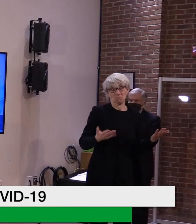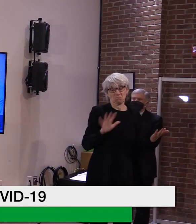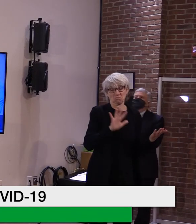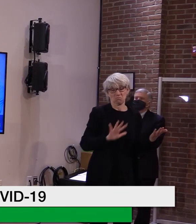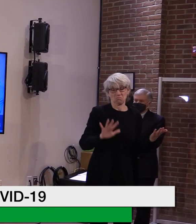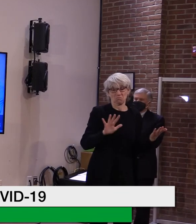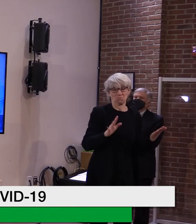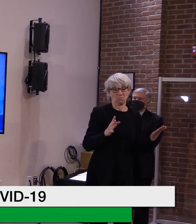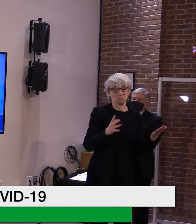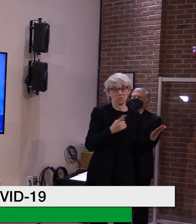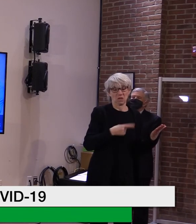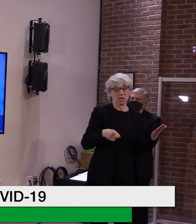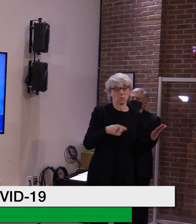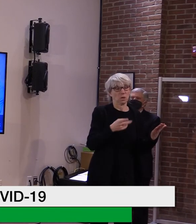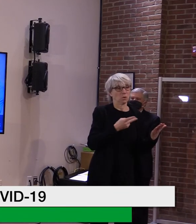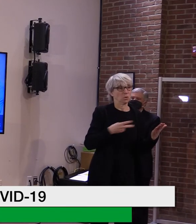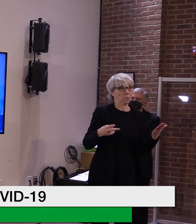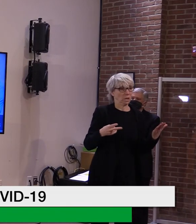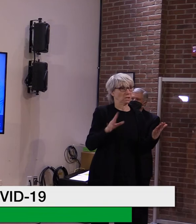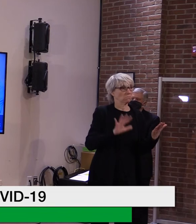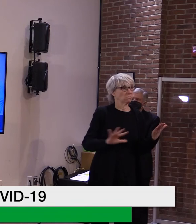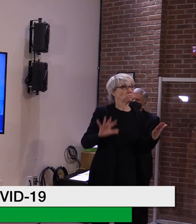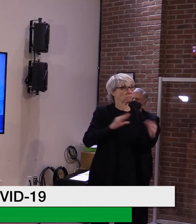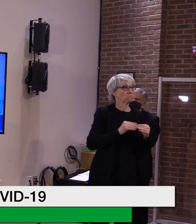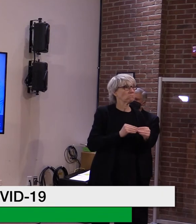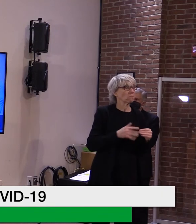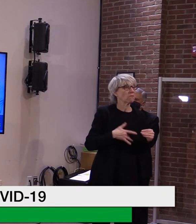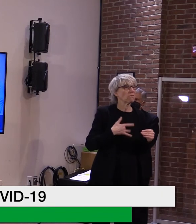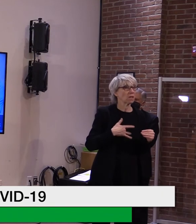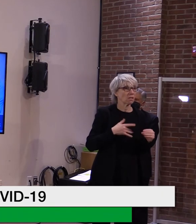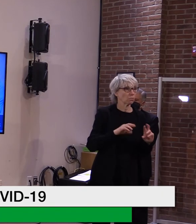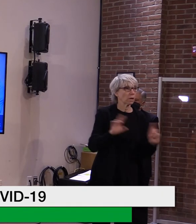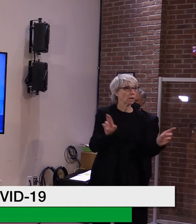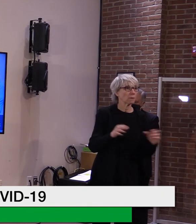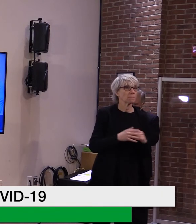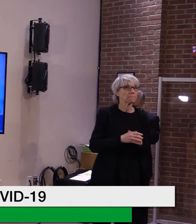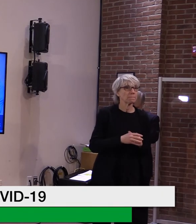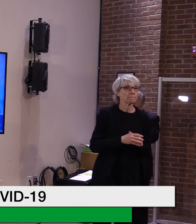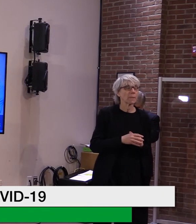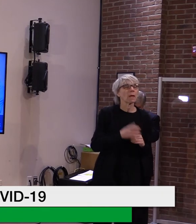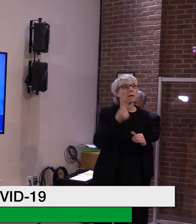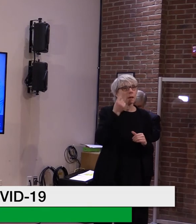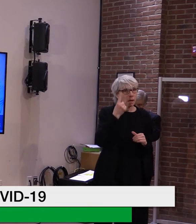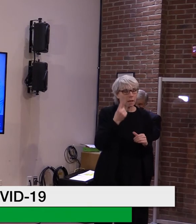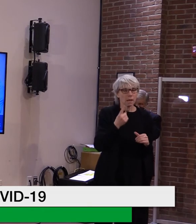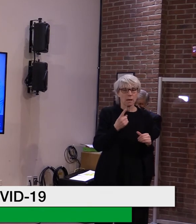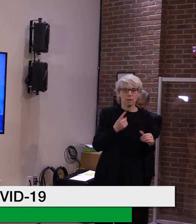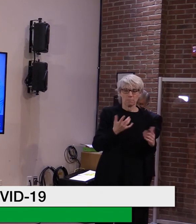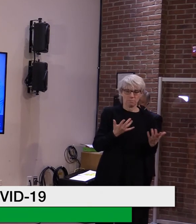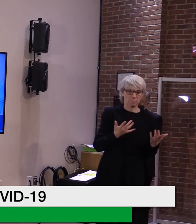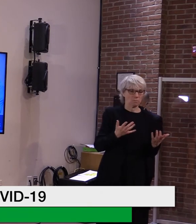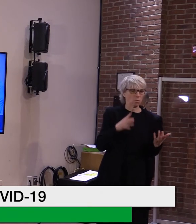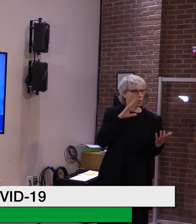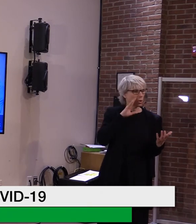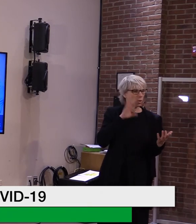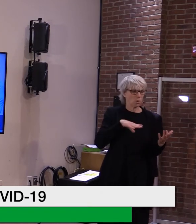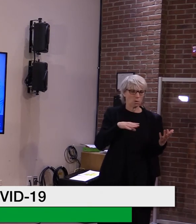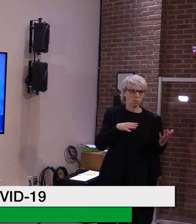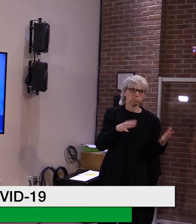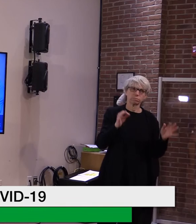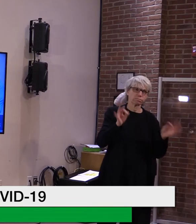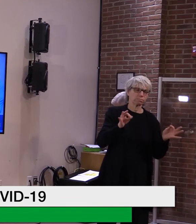um, from my standpoint. But we'll, uh, we'll have, uh, as I said earlier, uh, and within the next two weeks, we'll be able to,